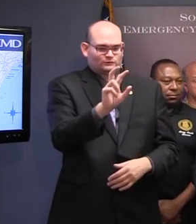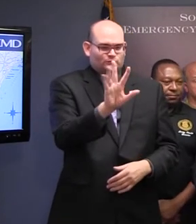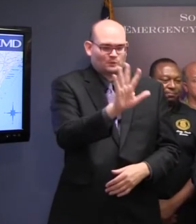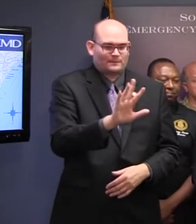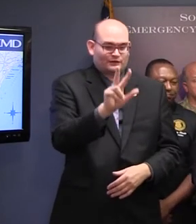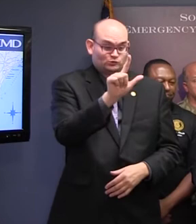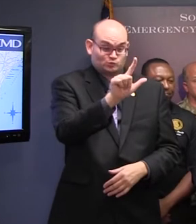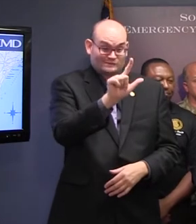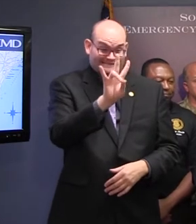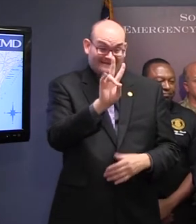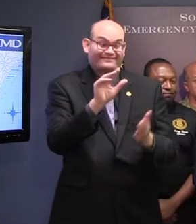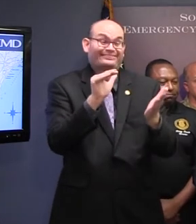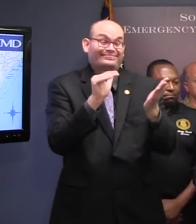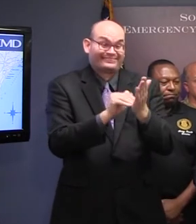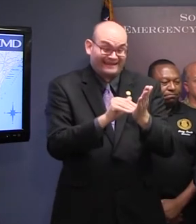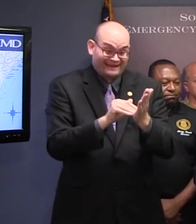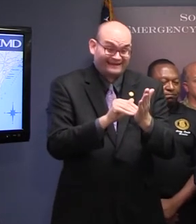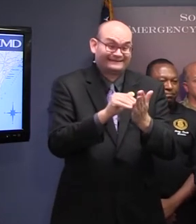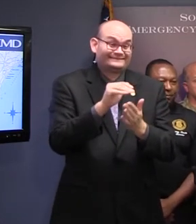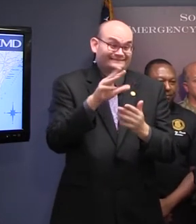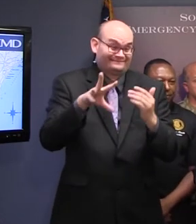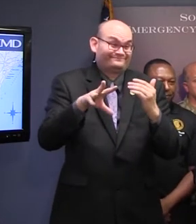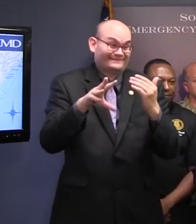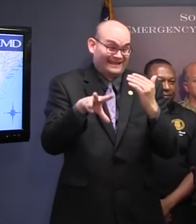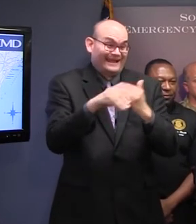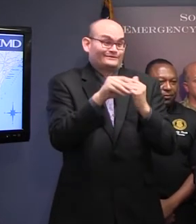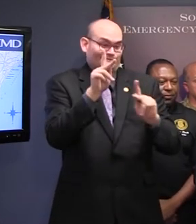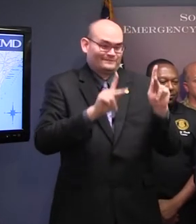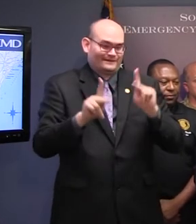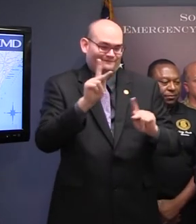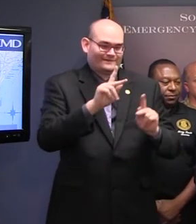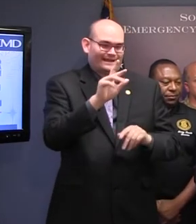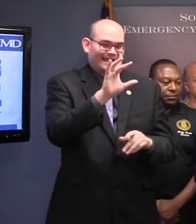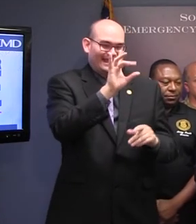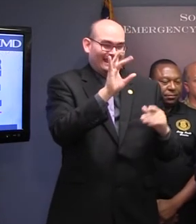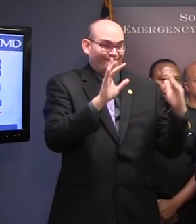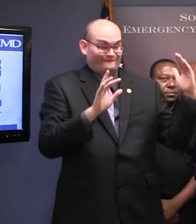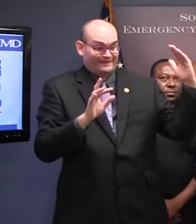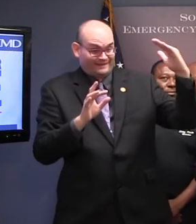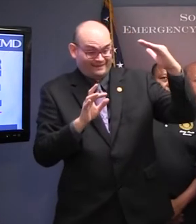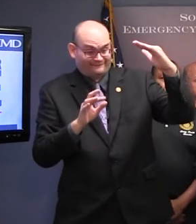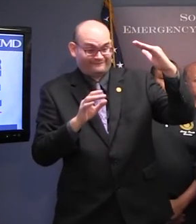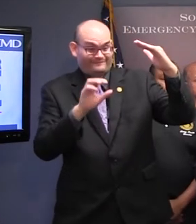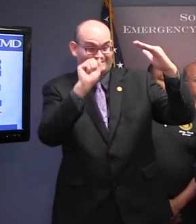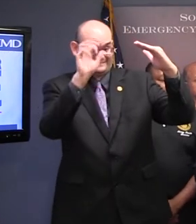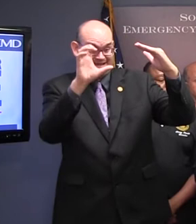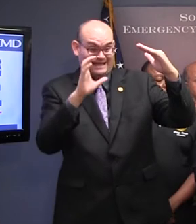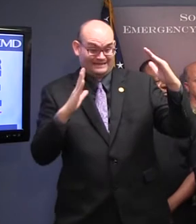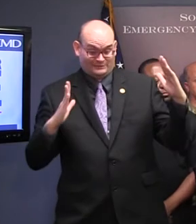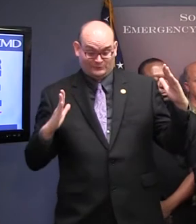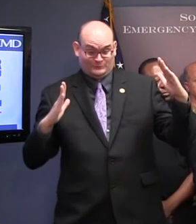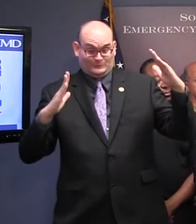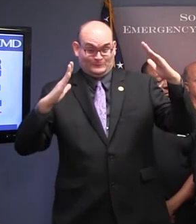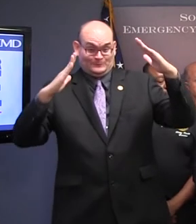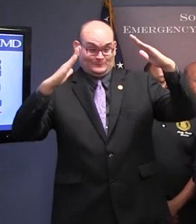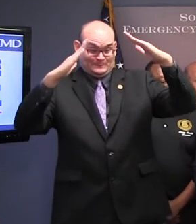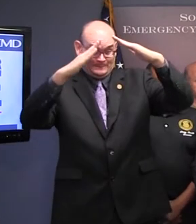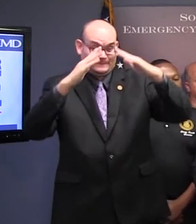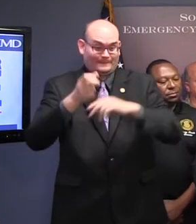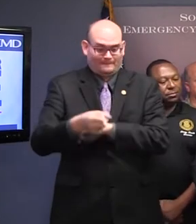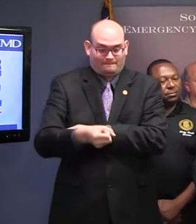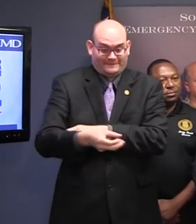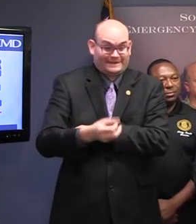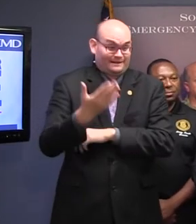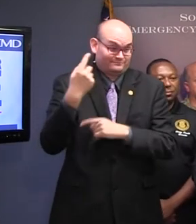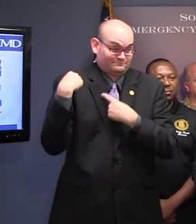the state from the I-95 area above and beyond what our historical numbers have been since midnight on Tuesday. As the Governor mentioned,